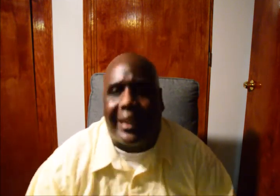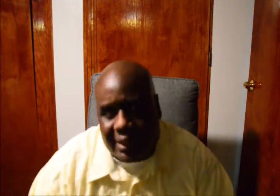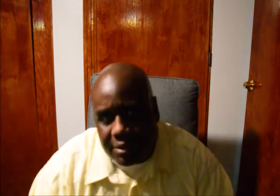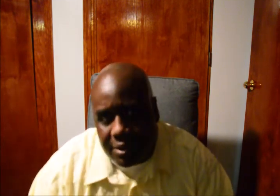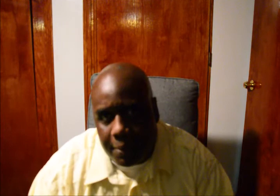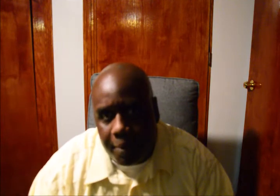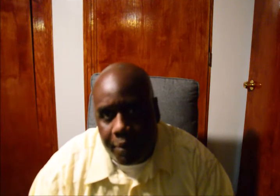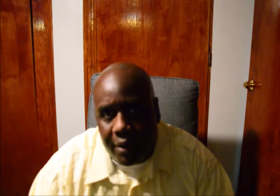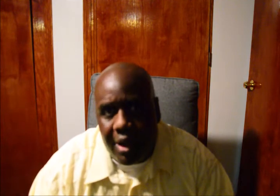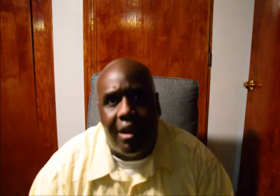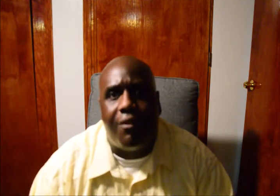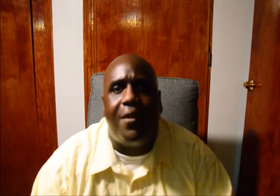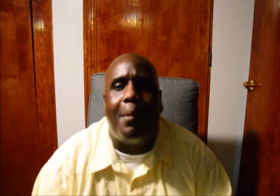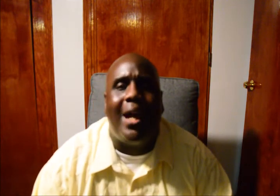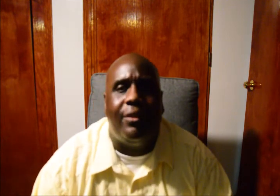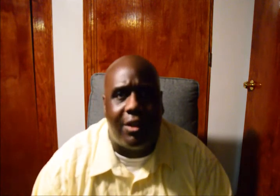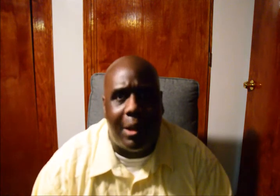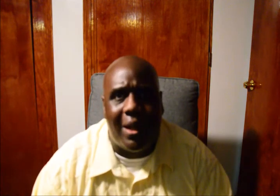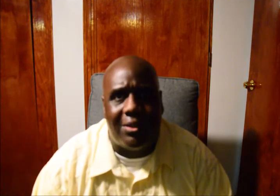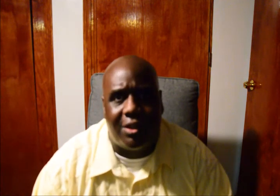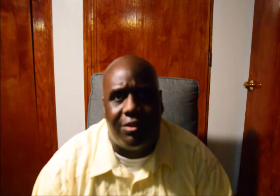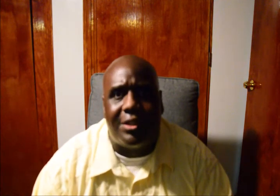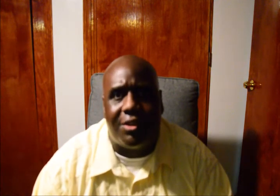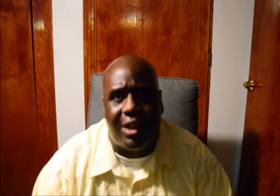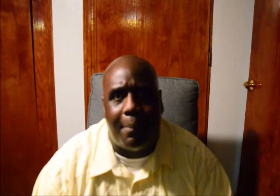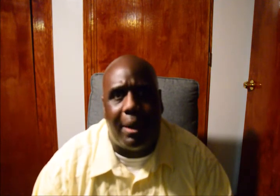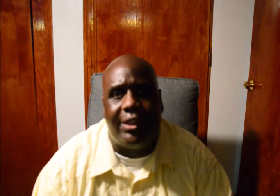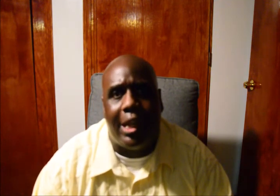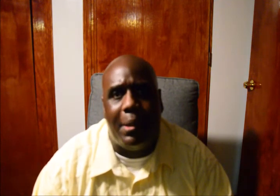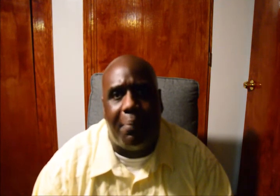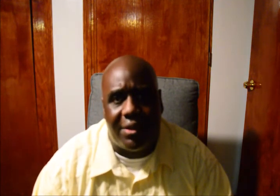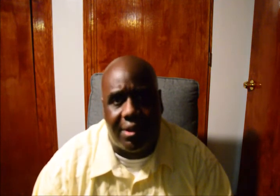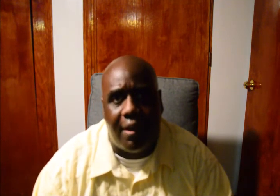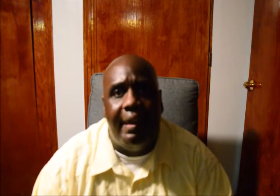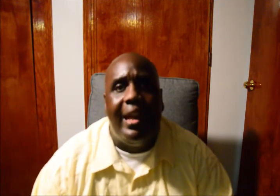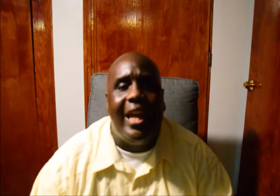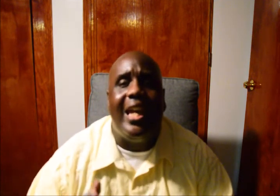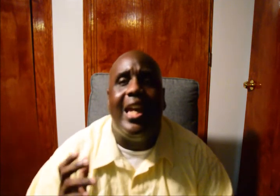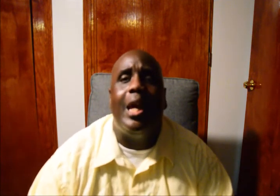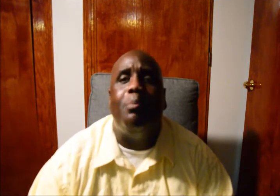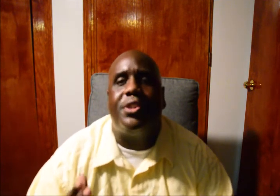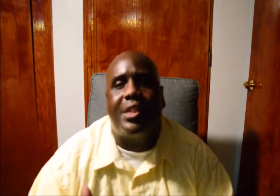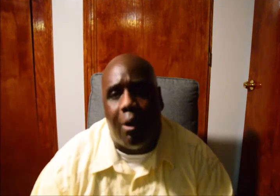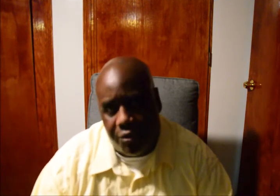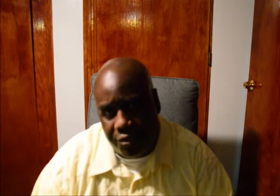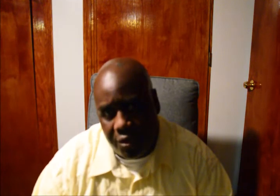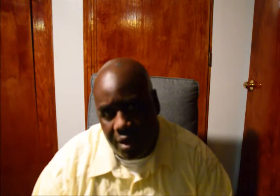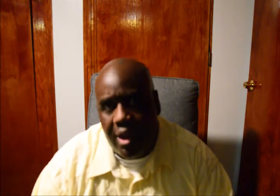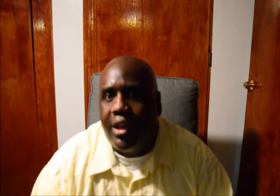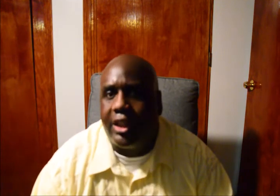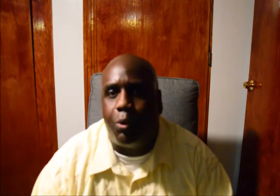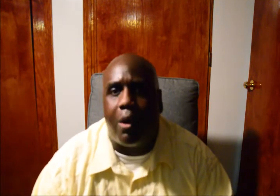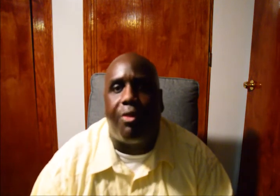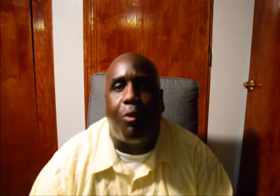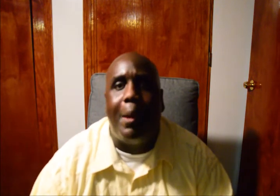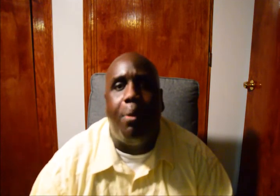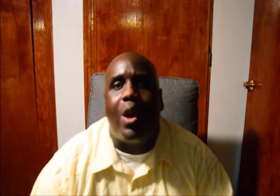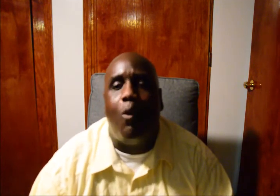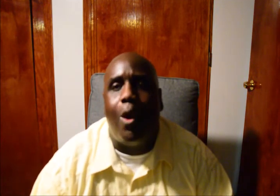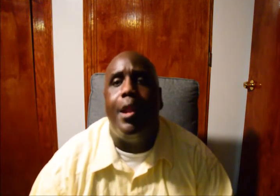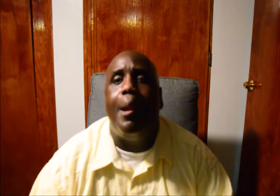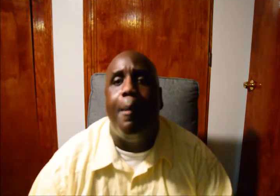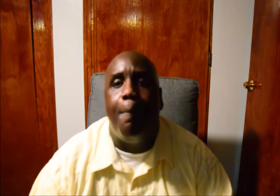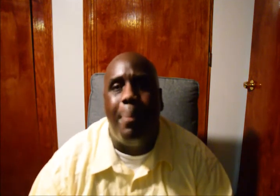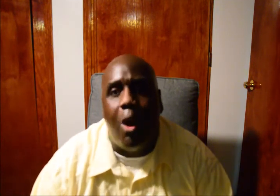he doesn't, a friend of mine looked it up yesterday about J.B. Pritzker, he himself is worth $3